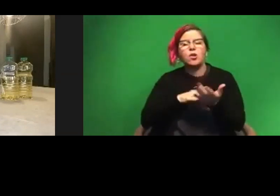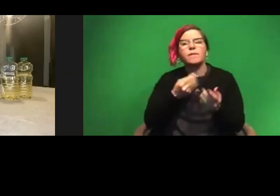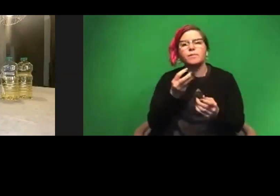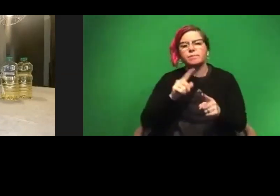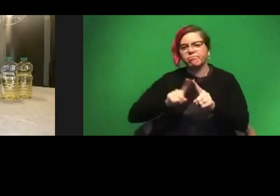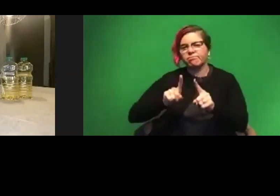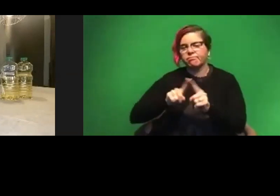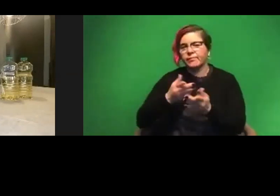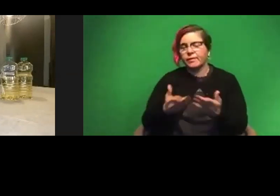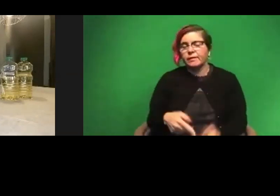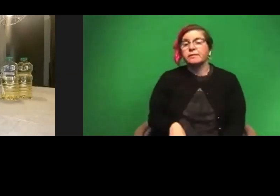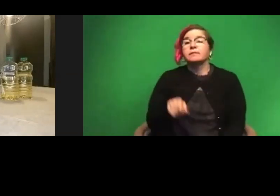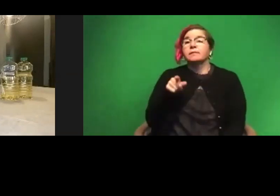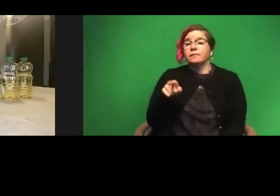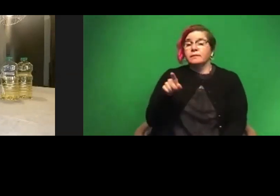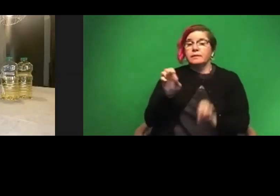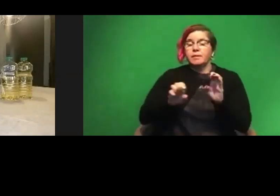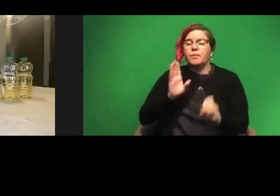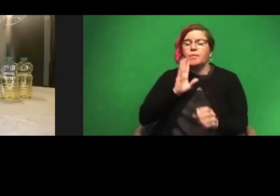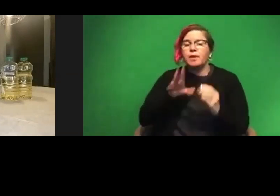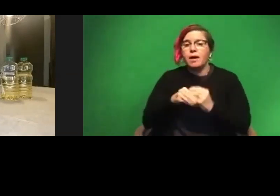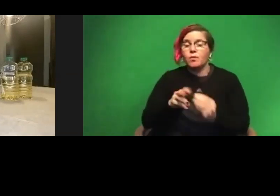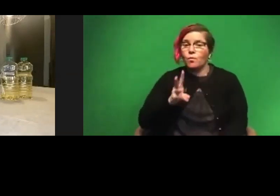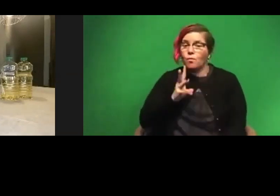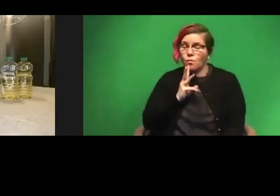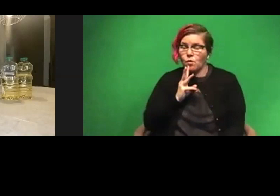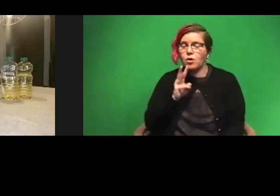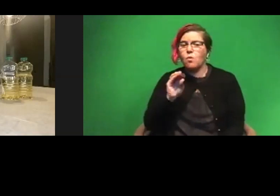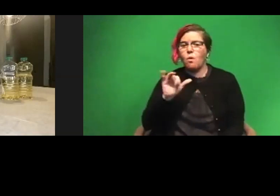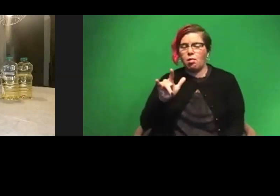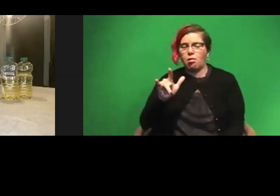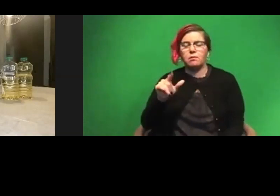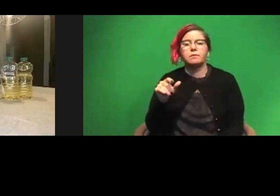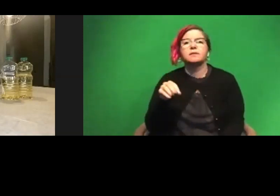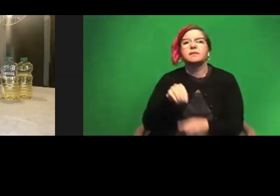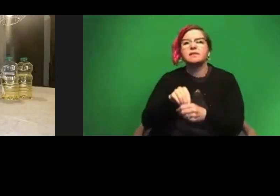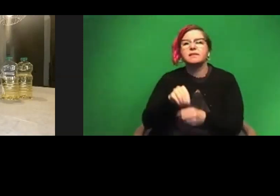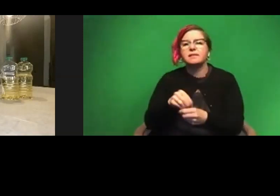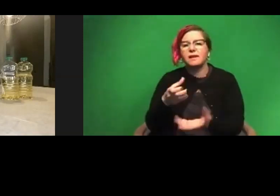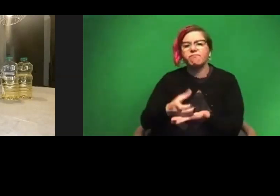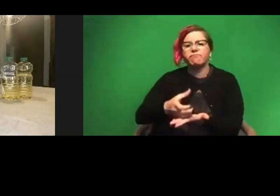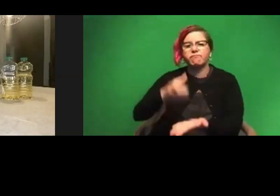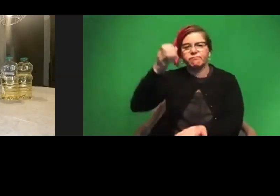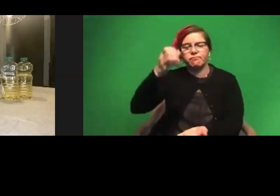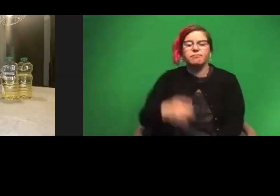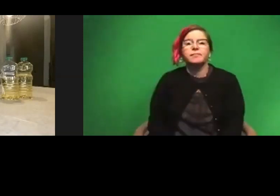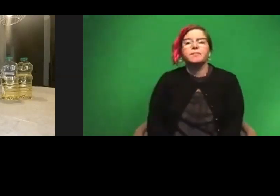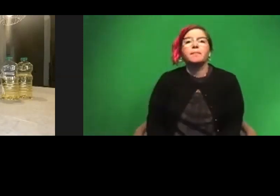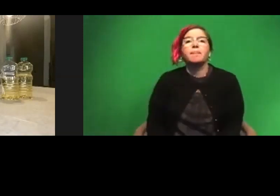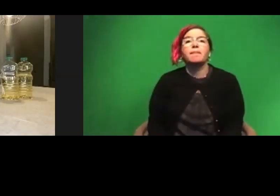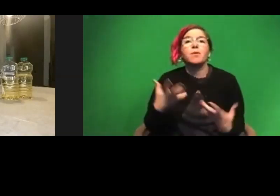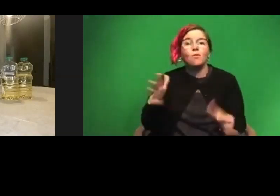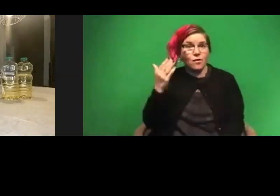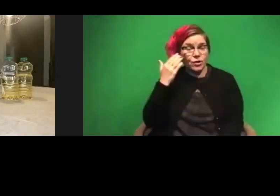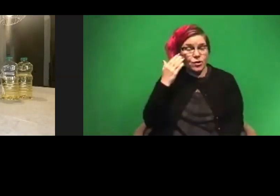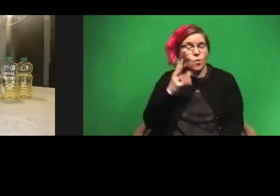So with this one, we're going to add water to oil inside the same container. And if you already know, you know that